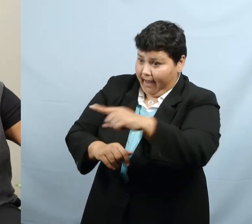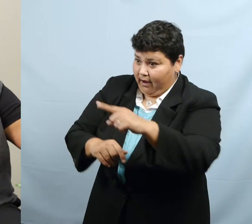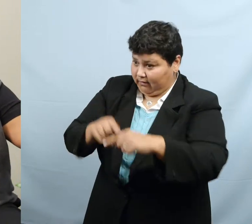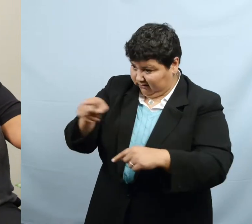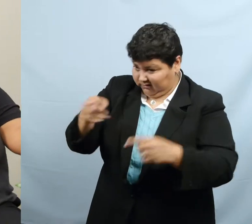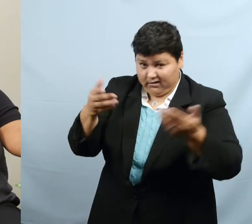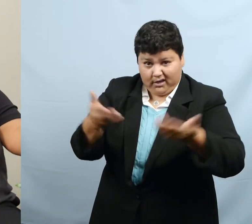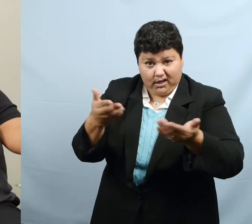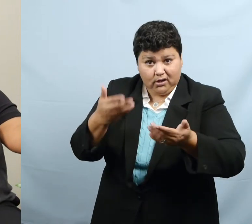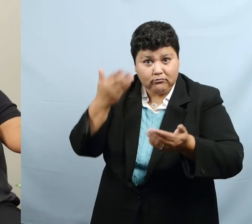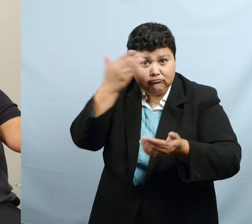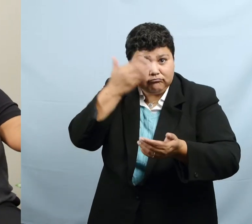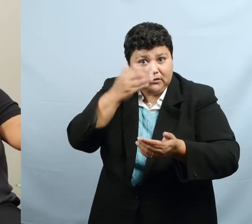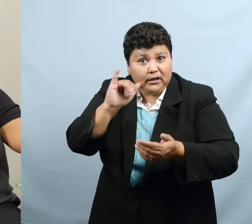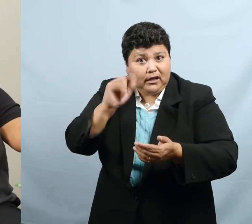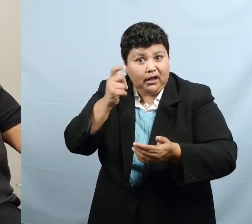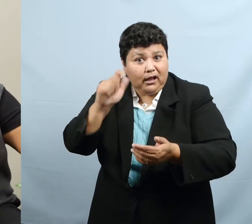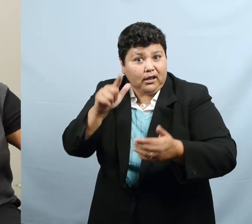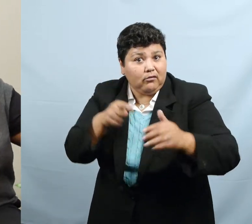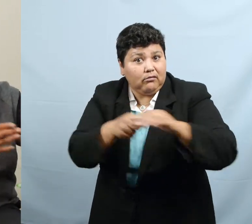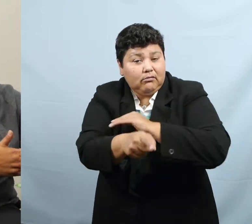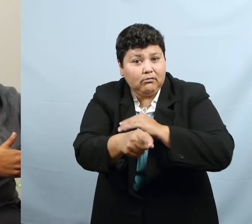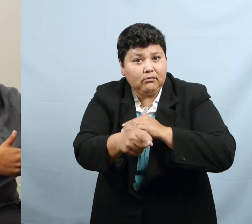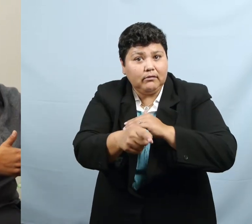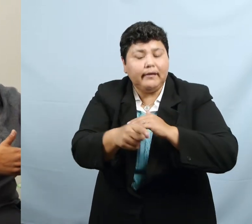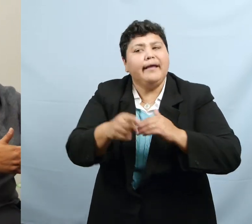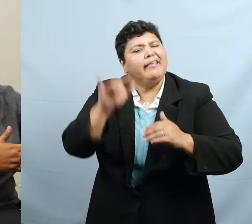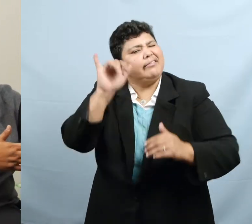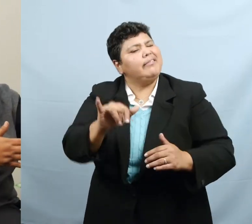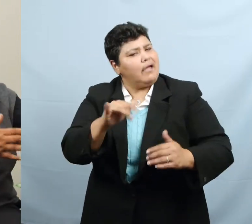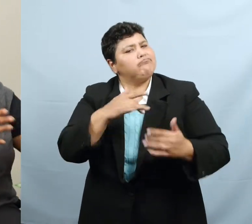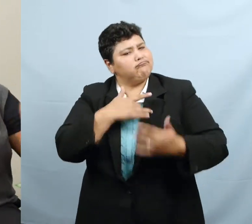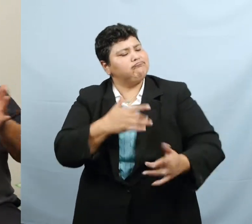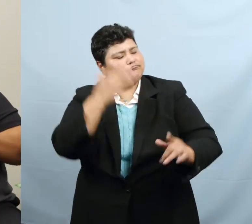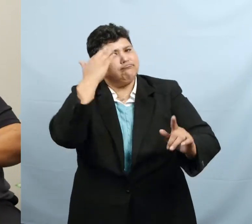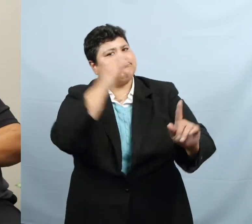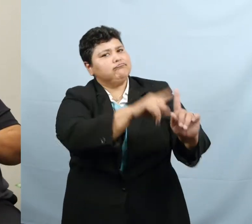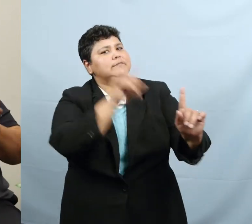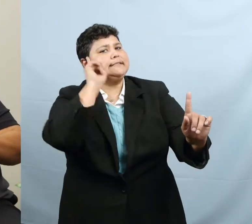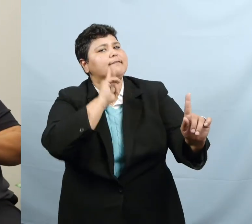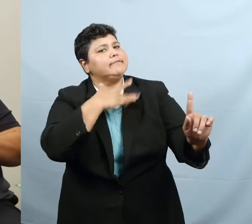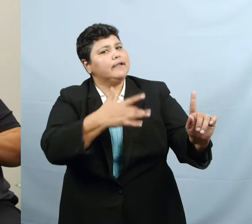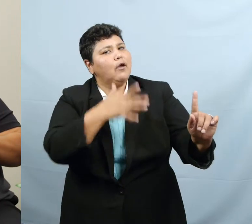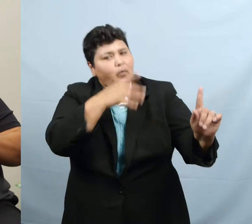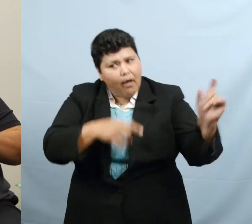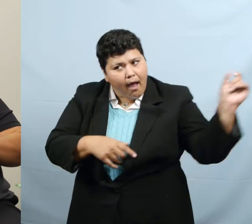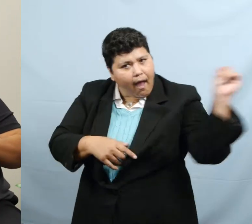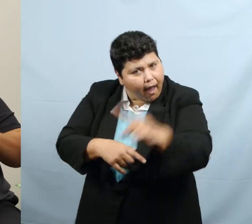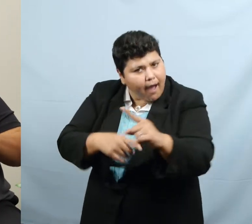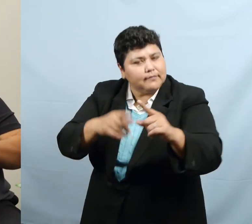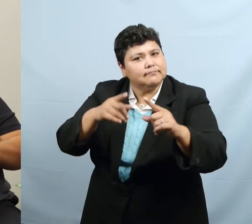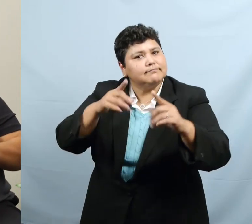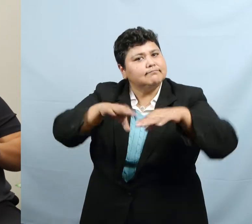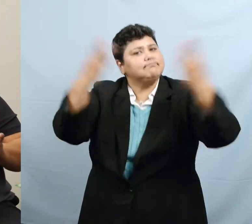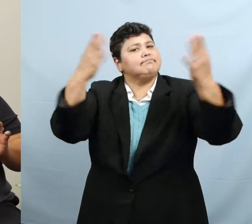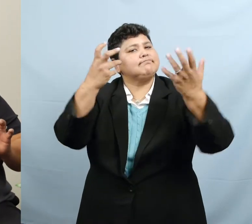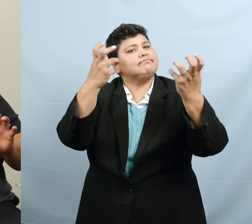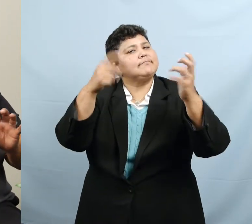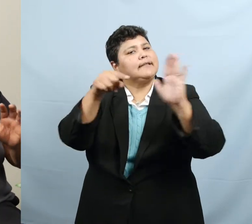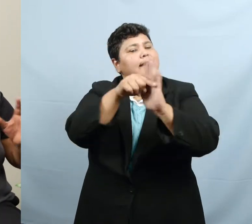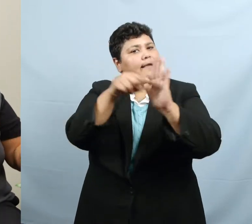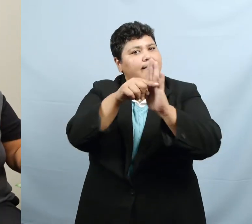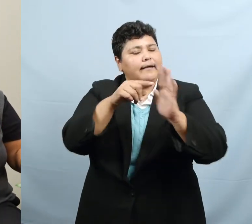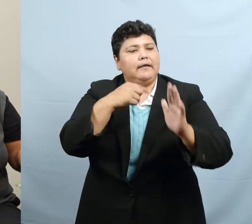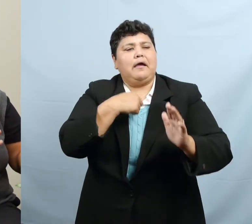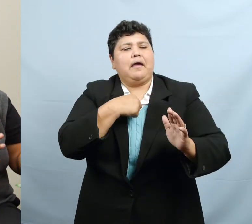That's typical. A deaf person is going to do that. So I mediated culturally and linguistically